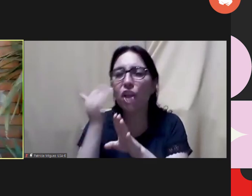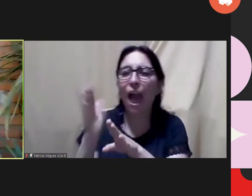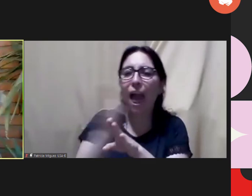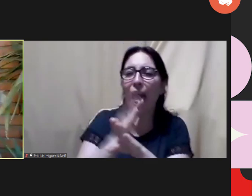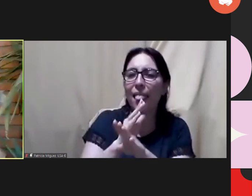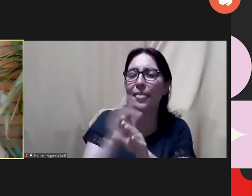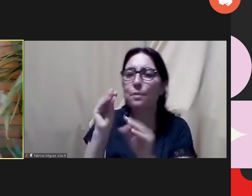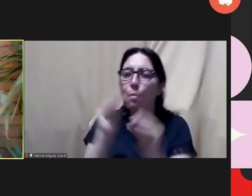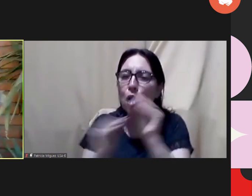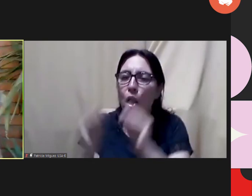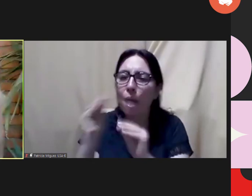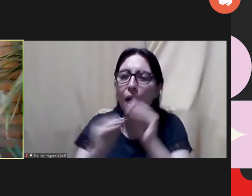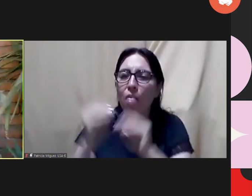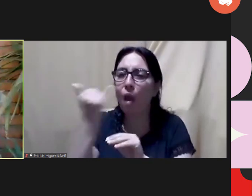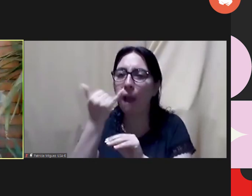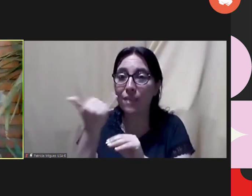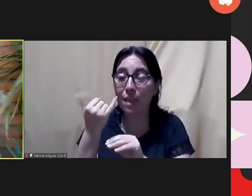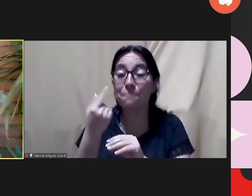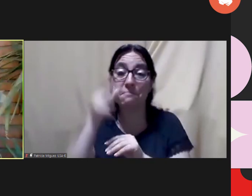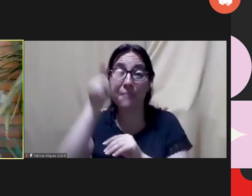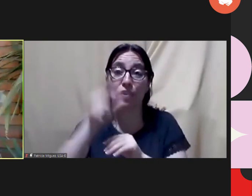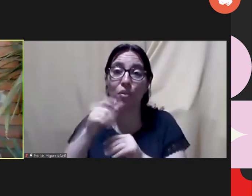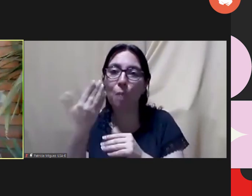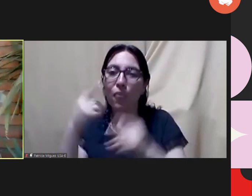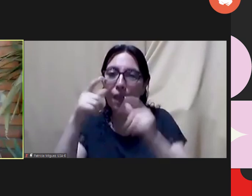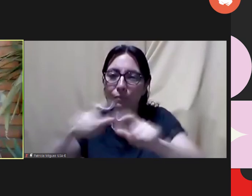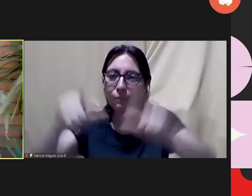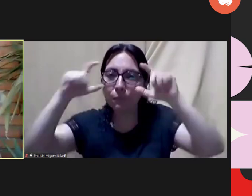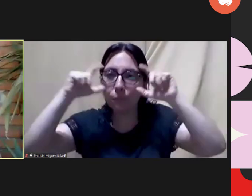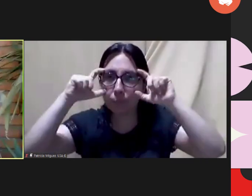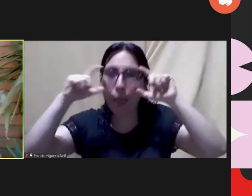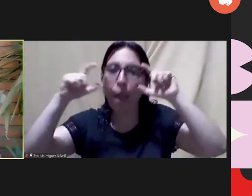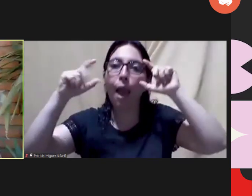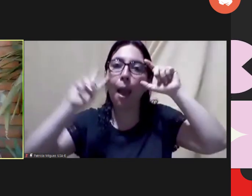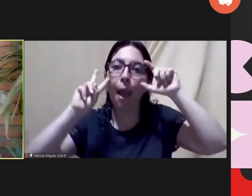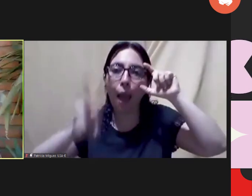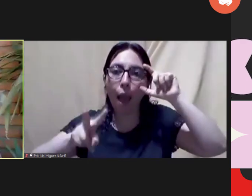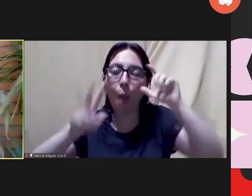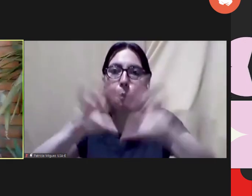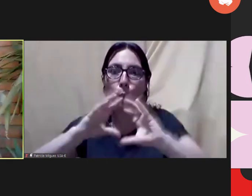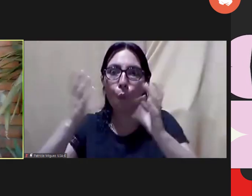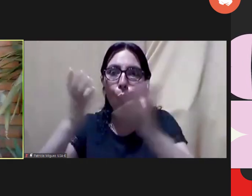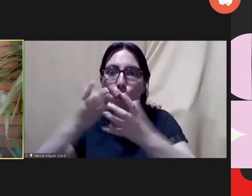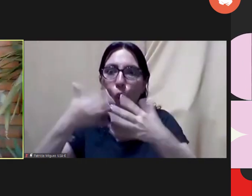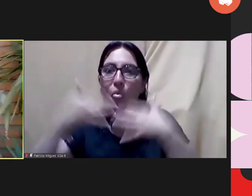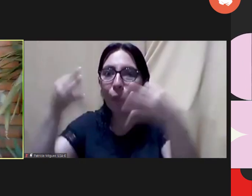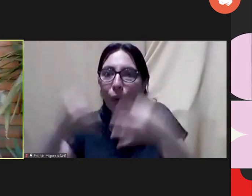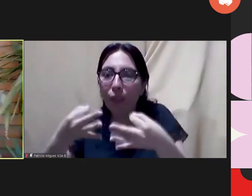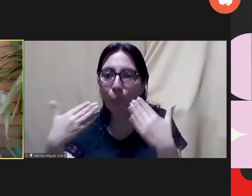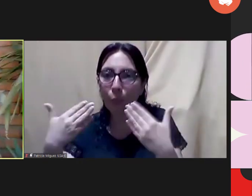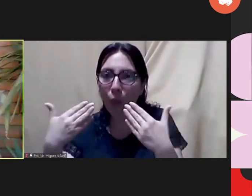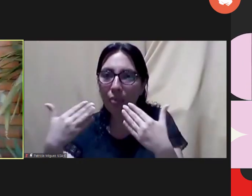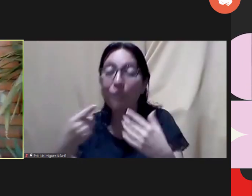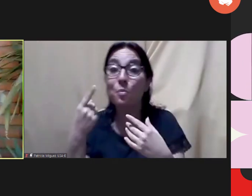and the protagonist has a set of glasses which allow him to